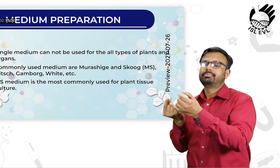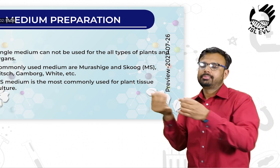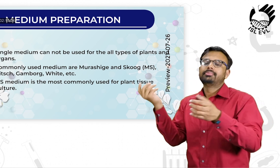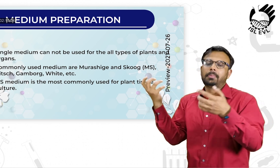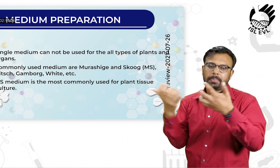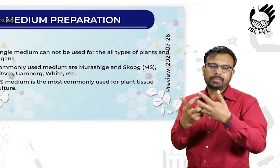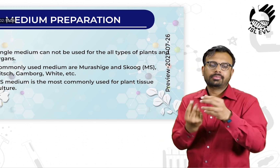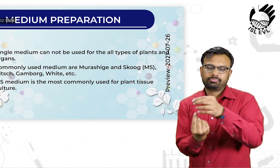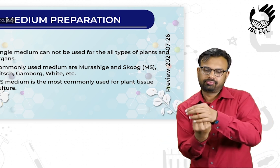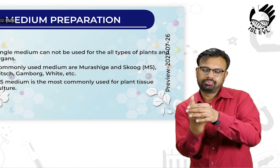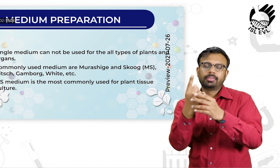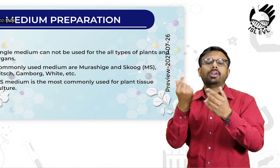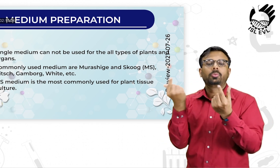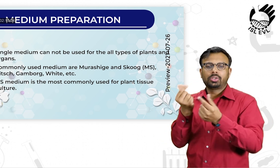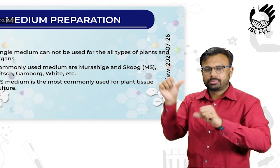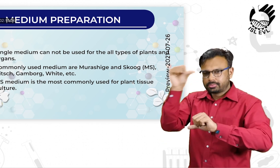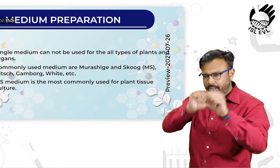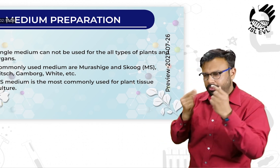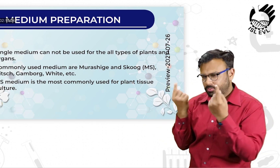tissue culture. Clean.ose.